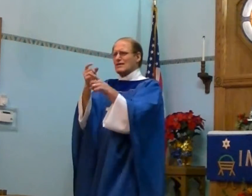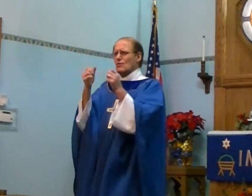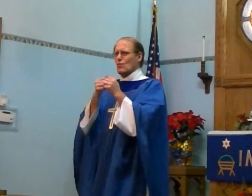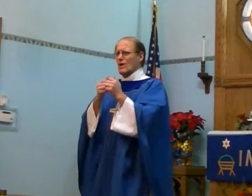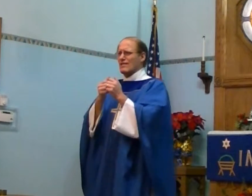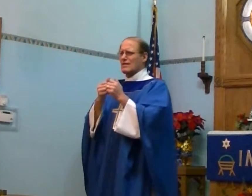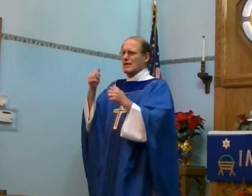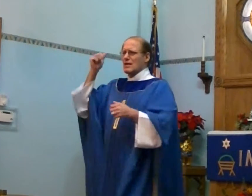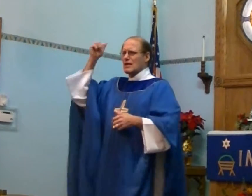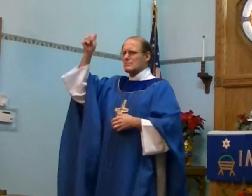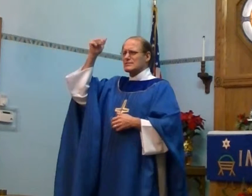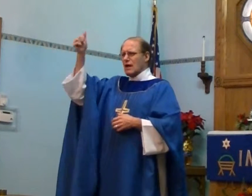with himself.